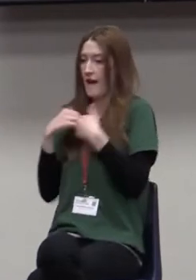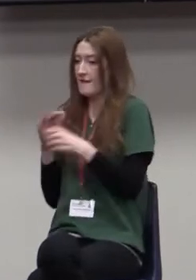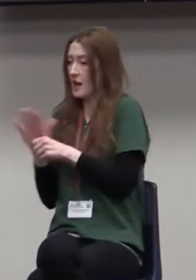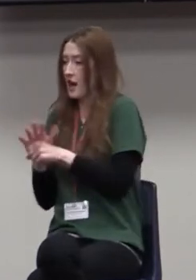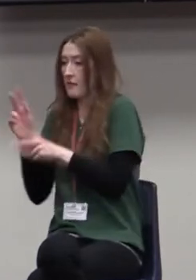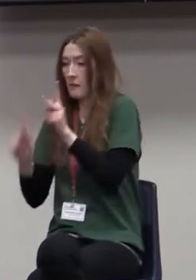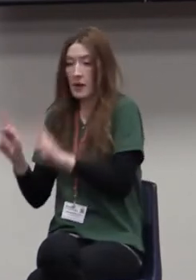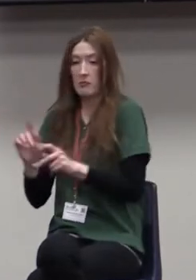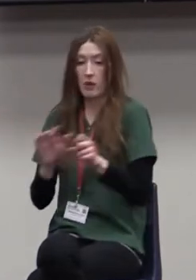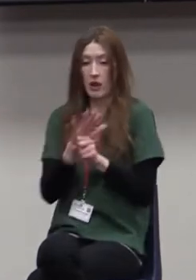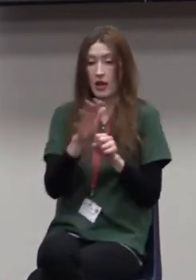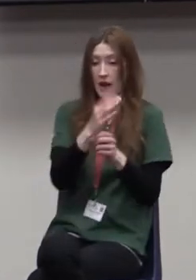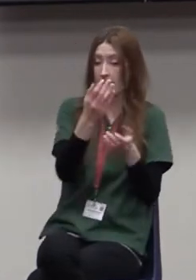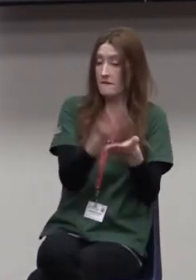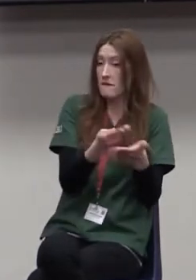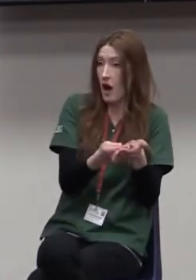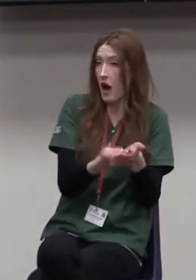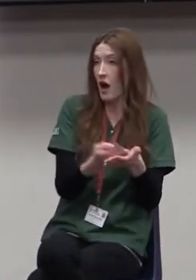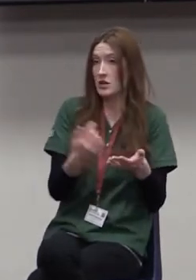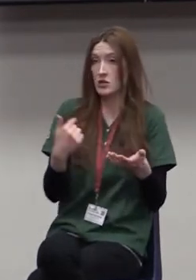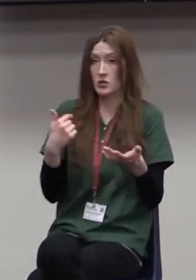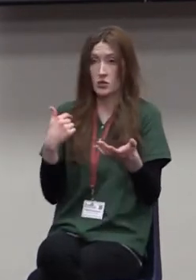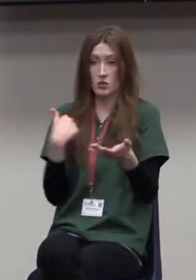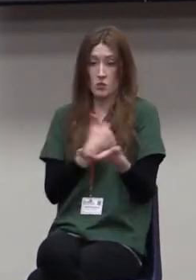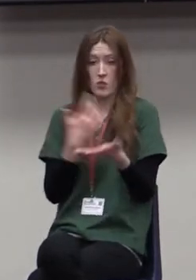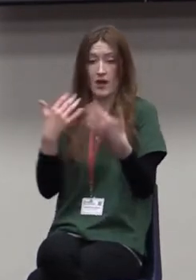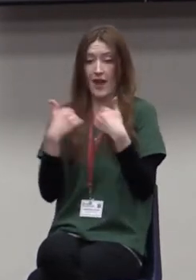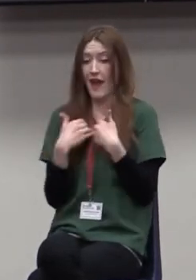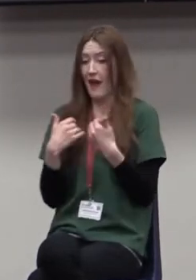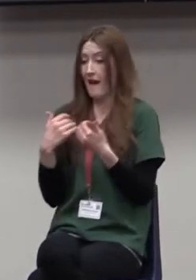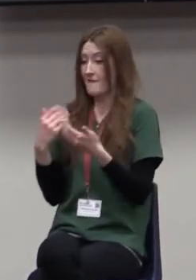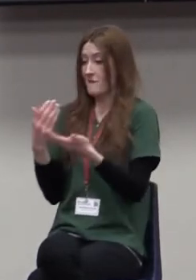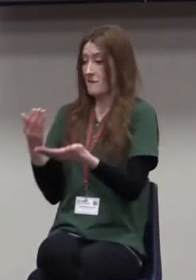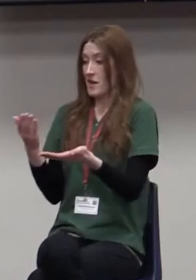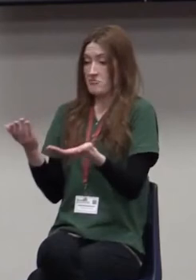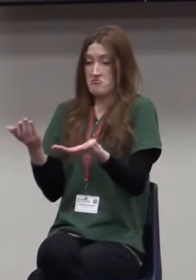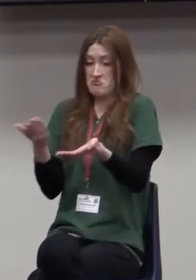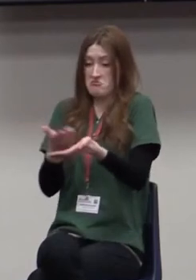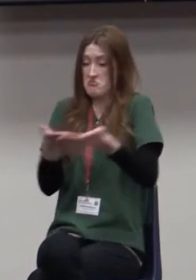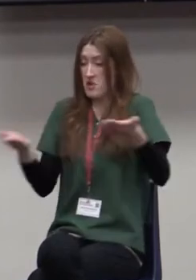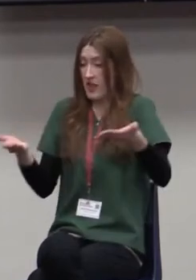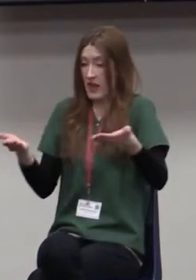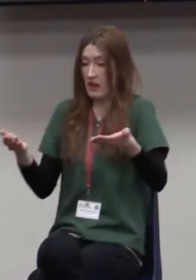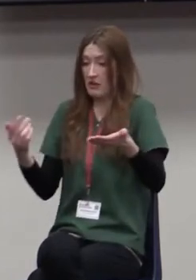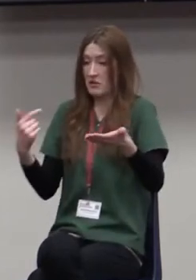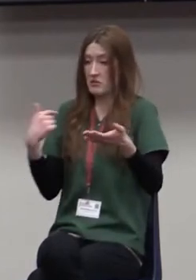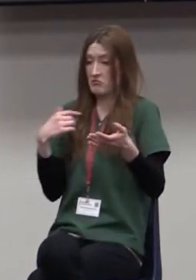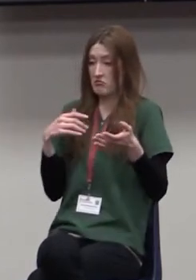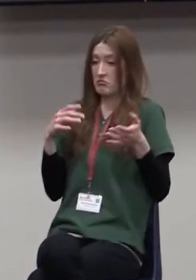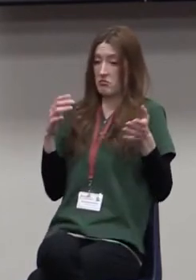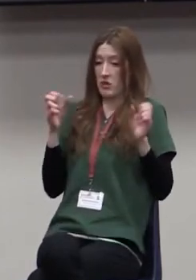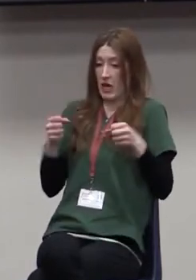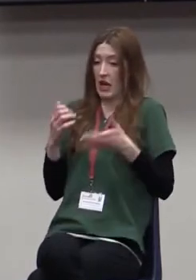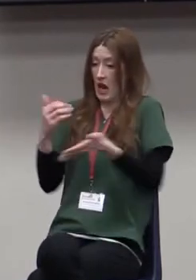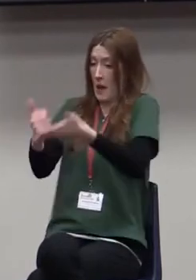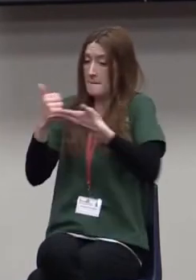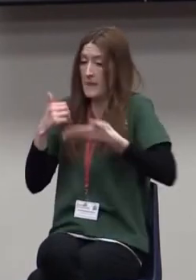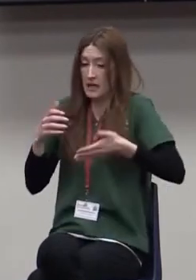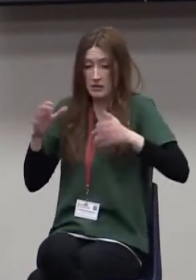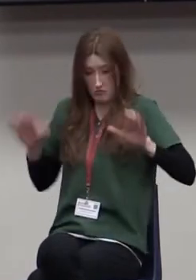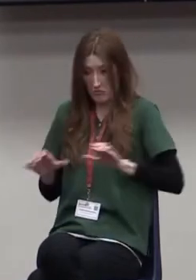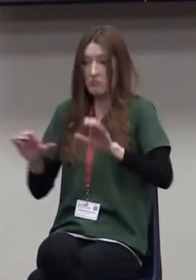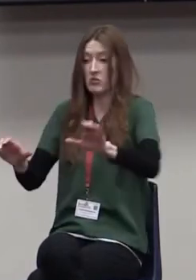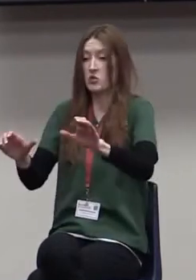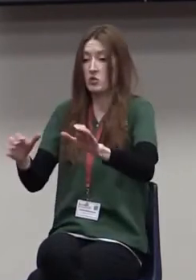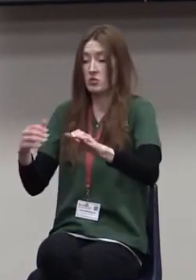this? Do we have enough funds to do this? Do we have all of the equipment that we need to carry out this plan? You see, planning